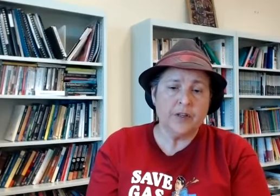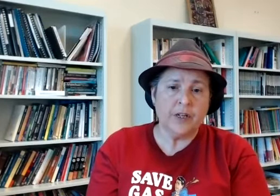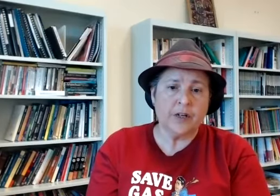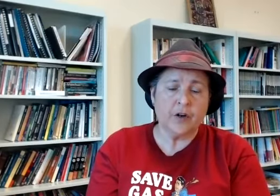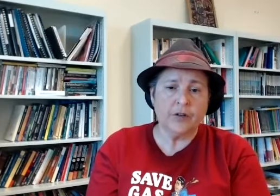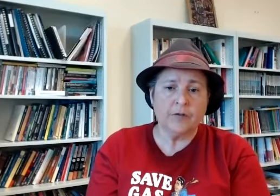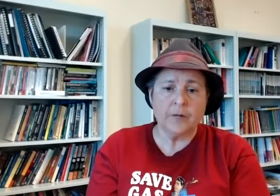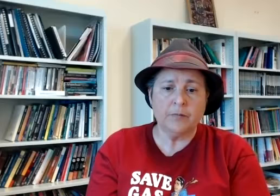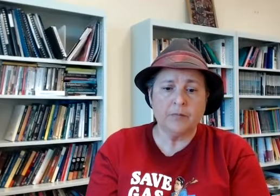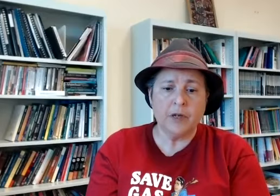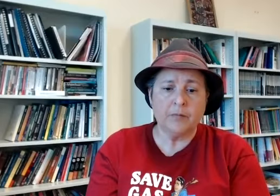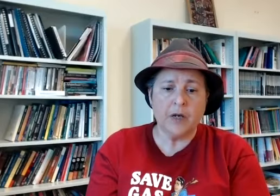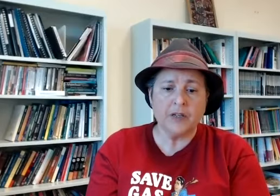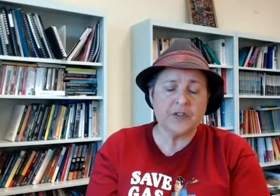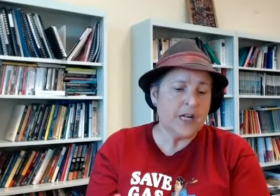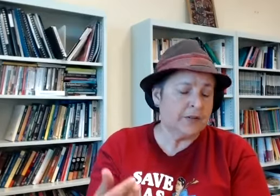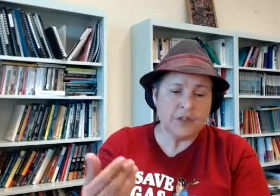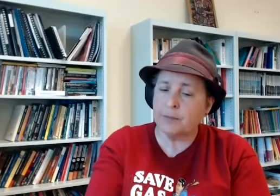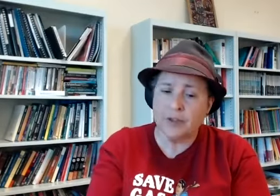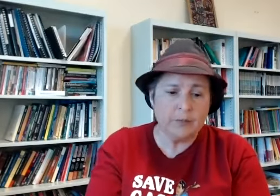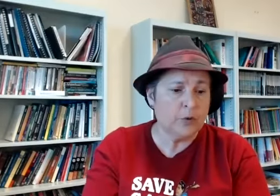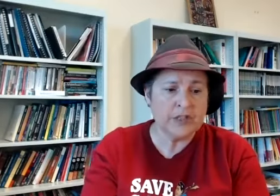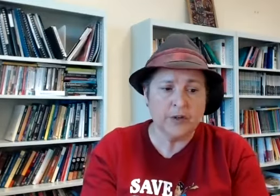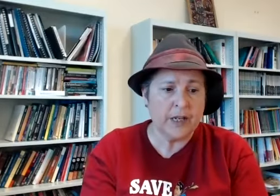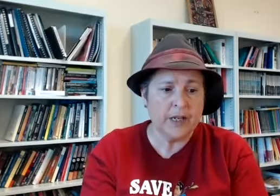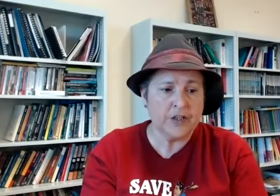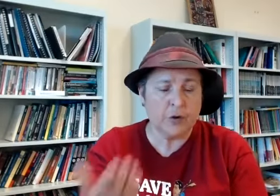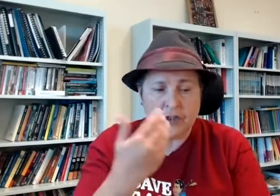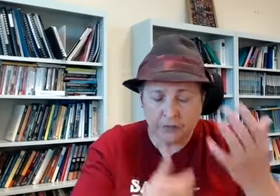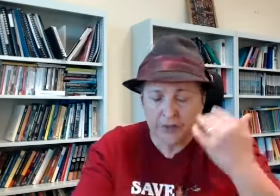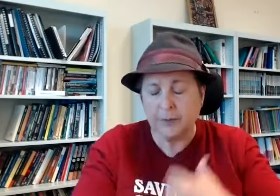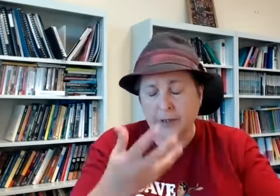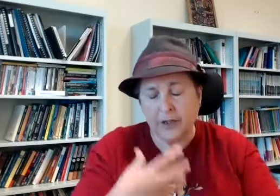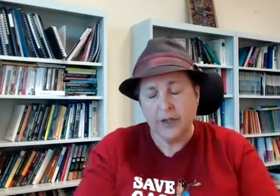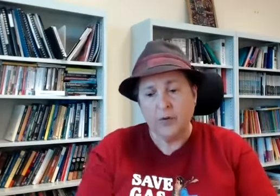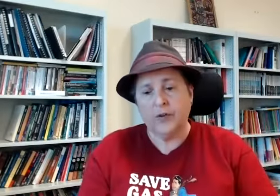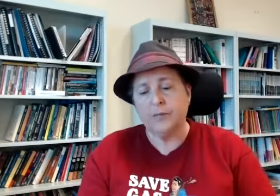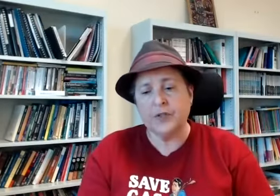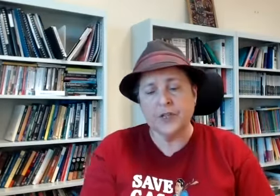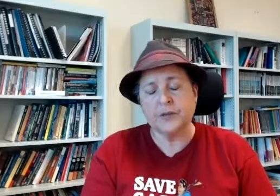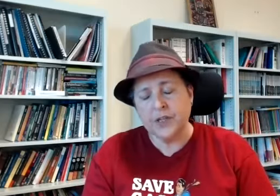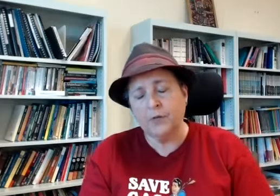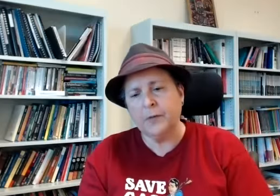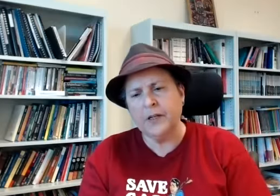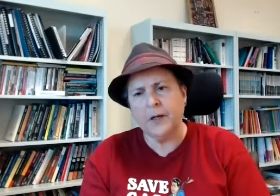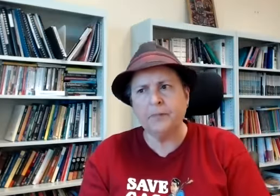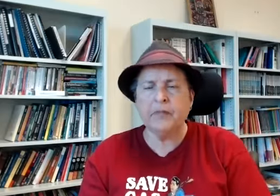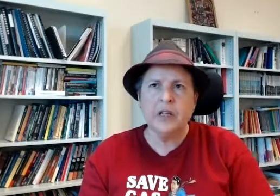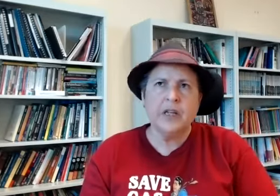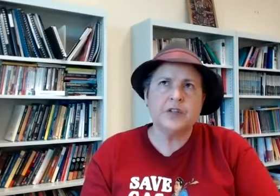their kind of um understanding of disability but also their integration of disability with the sense of self i mean um is